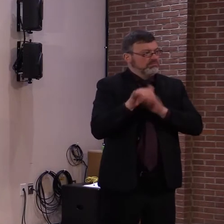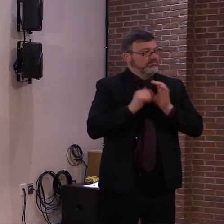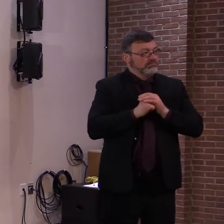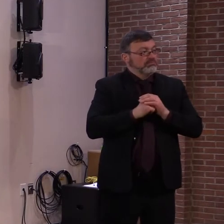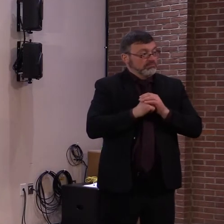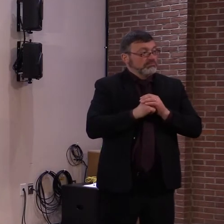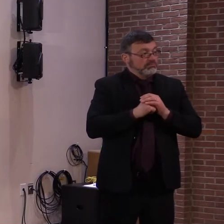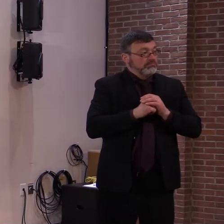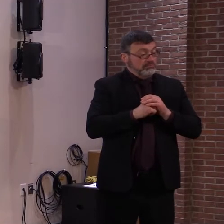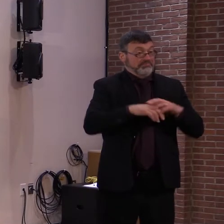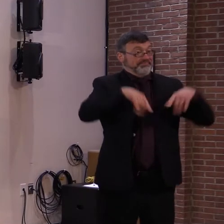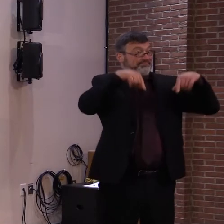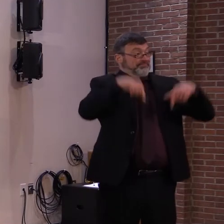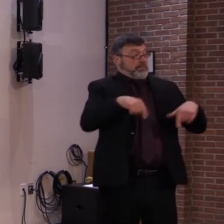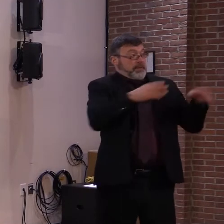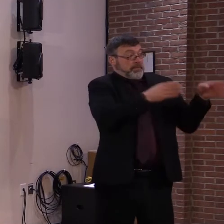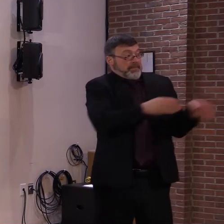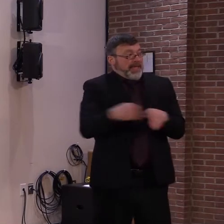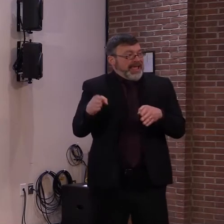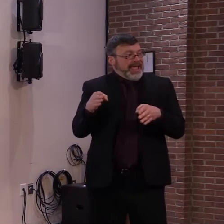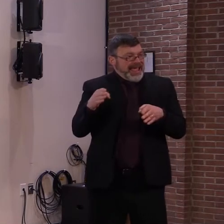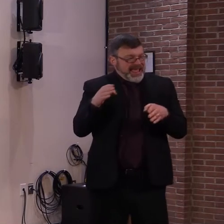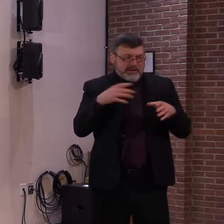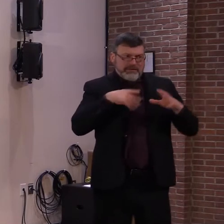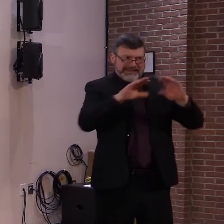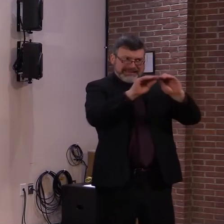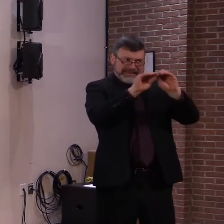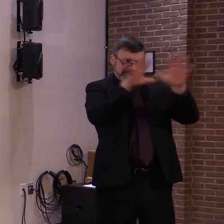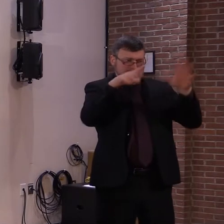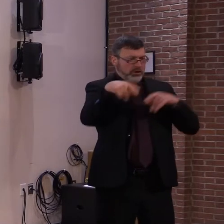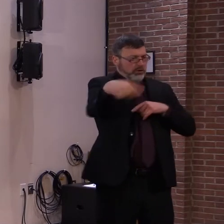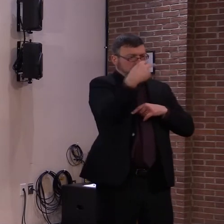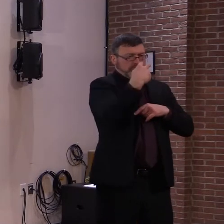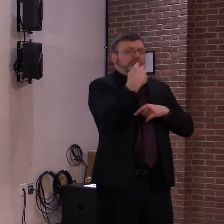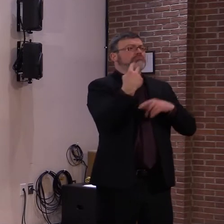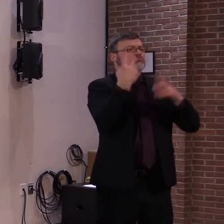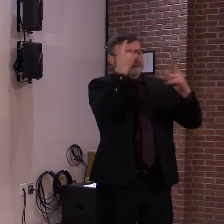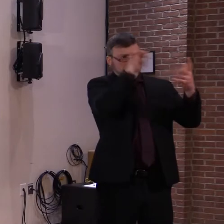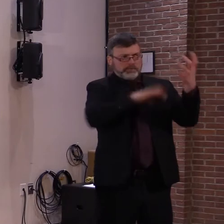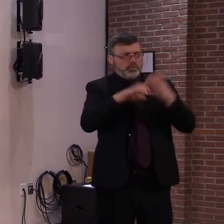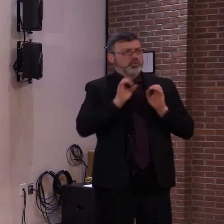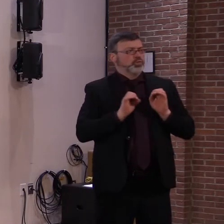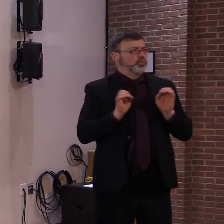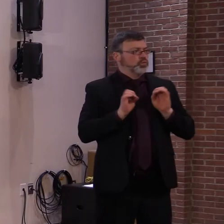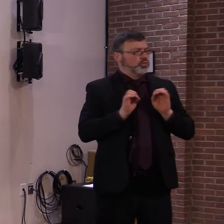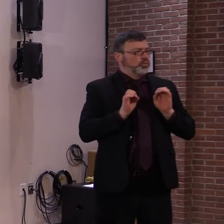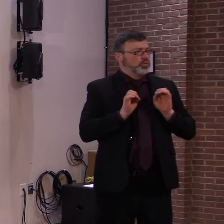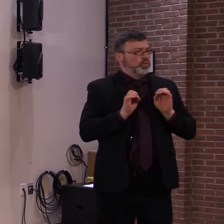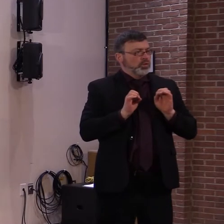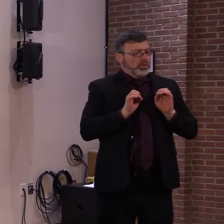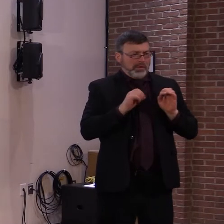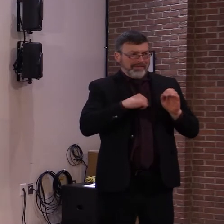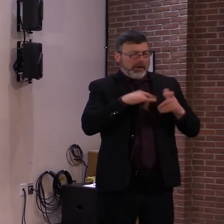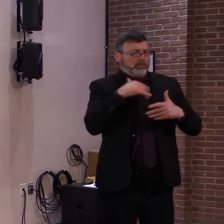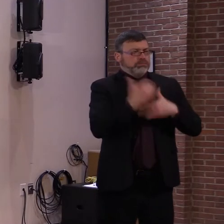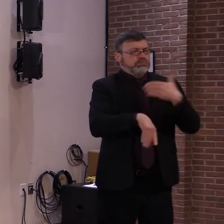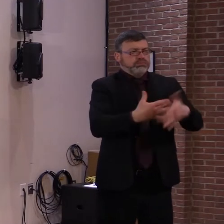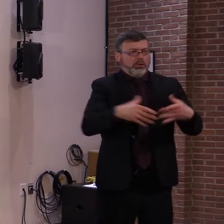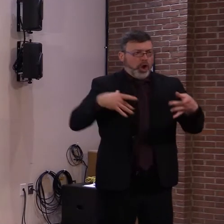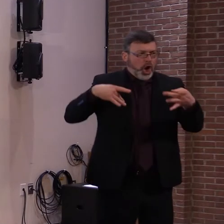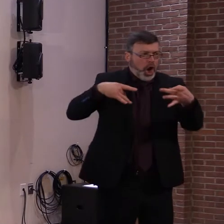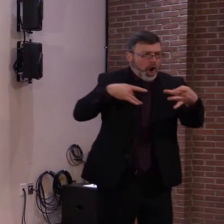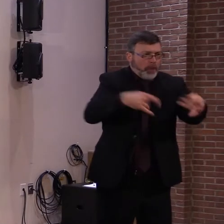and ultimately faster way to administer this vaccine than what we've seen in other states. After